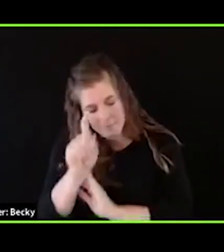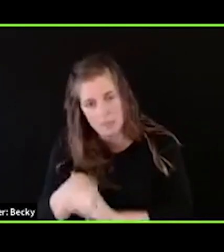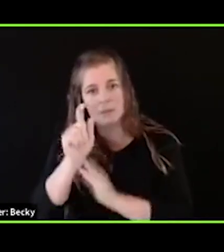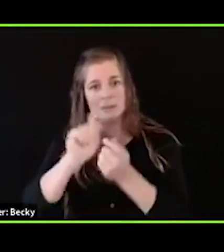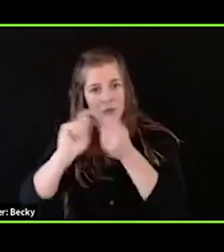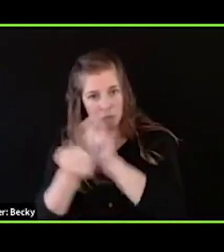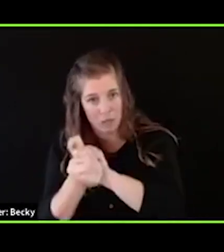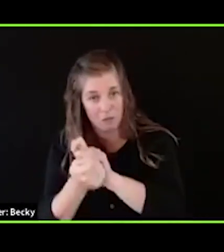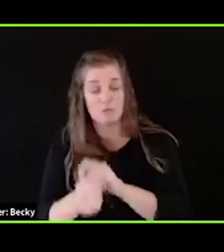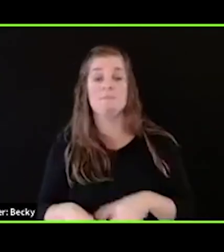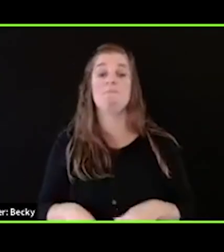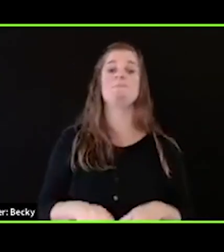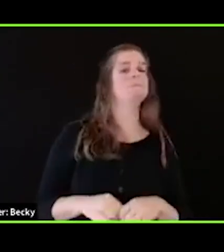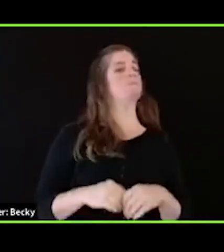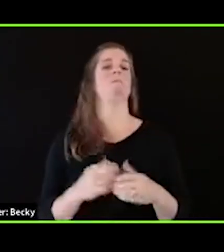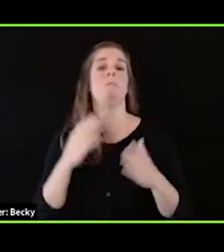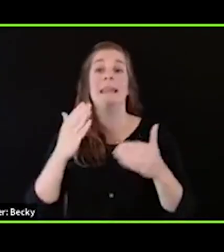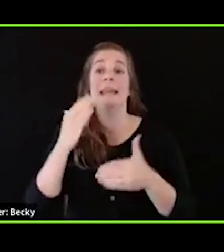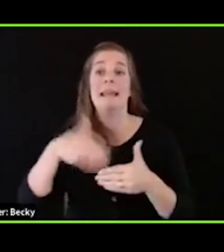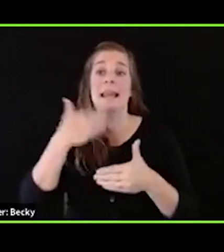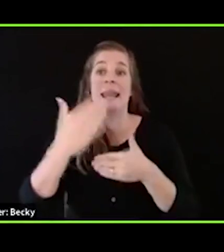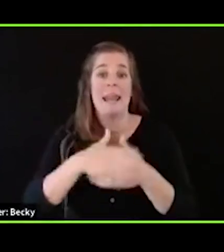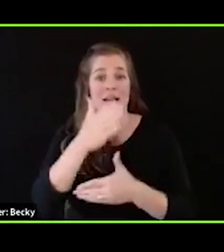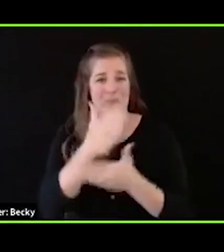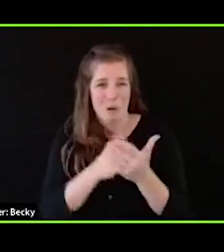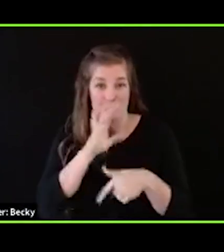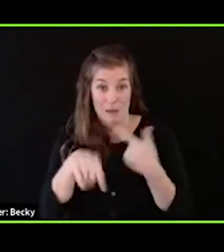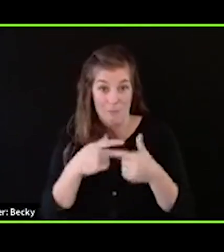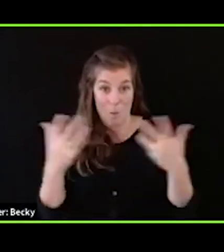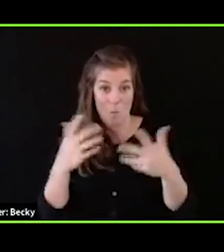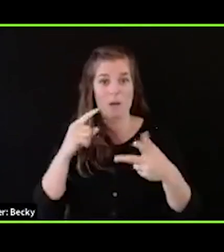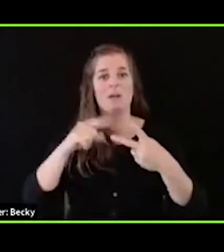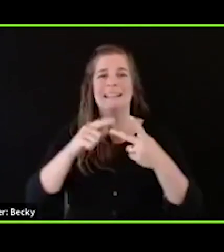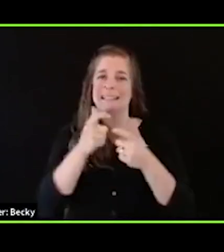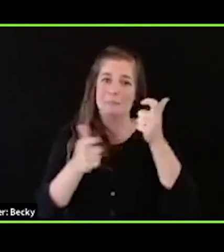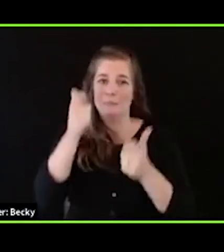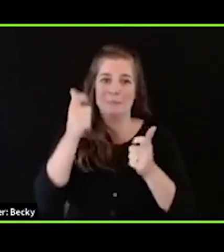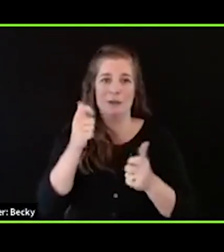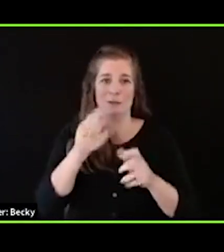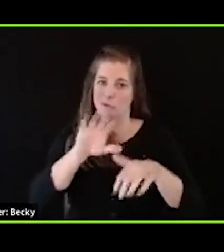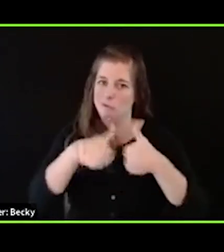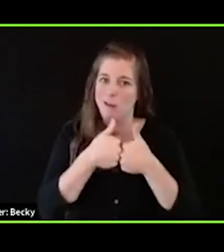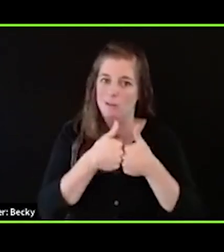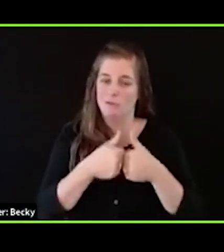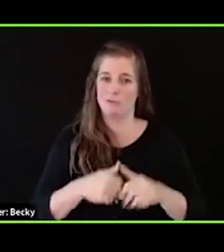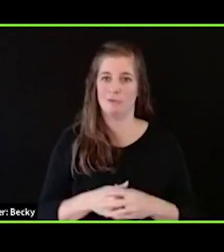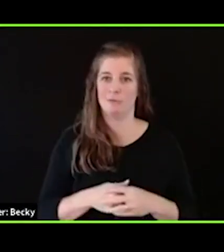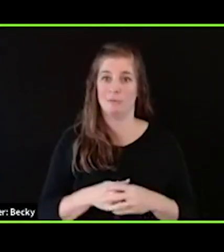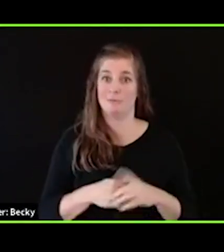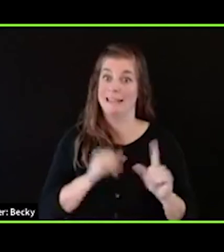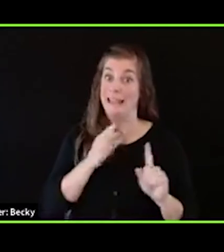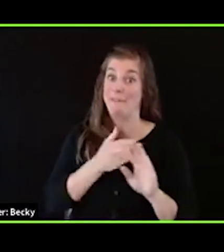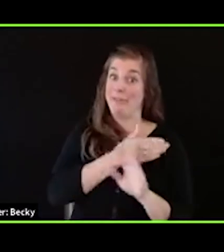And so the next piece I'd like to share with you briefly is sort of a deeper challenge. And that is to, if that wasn't enough,